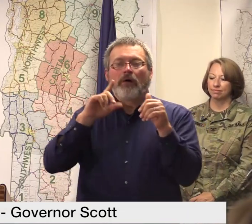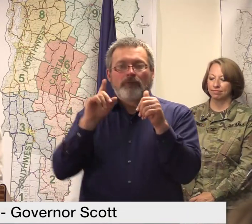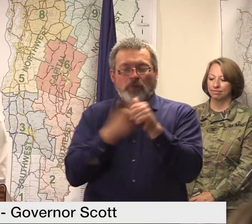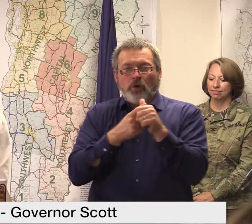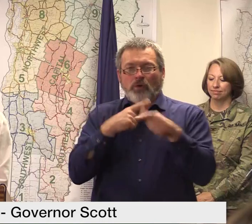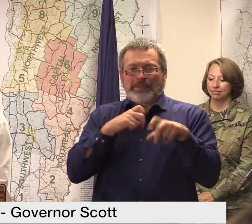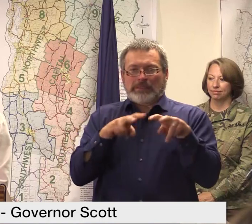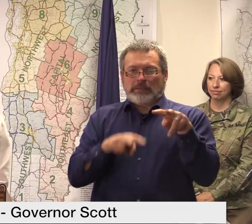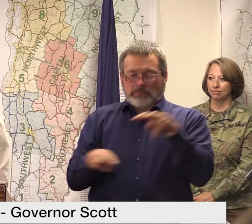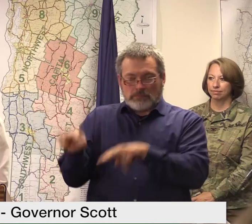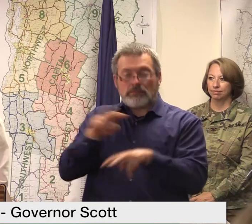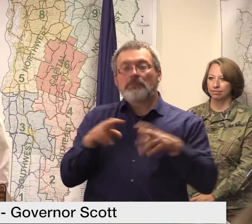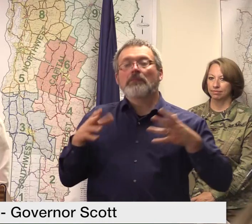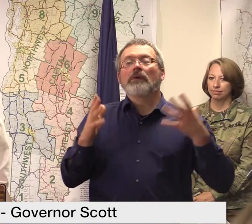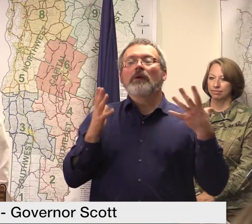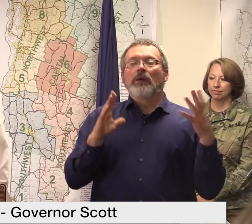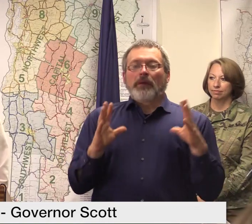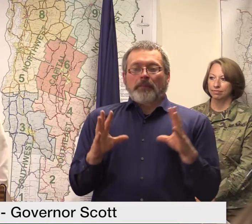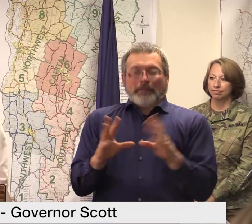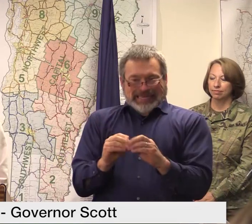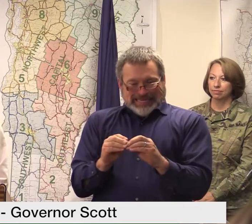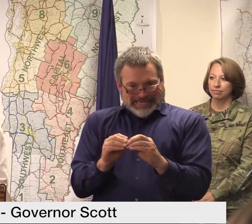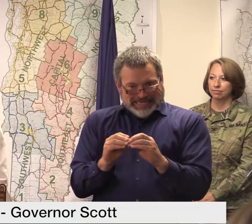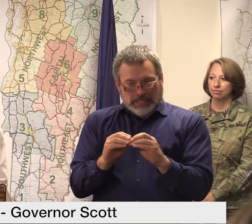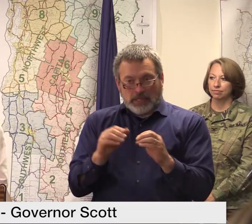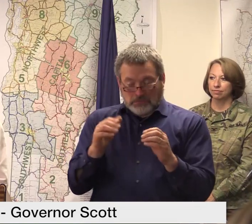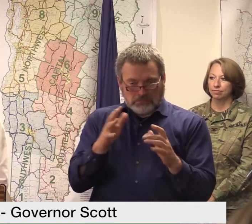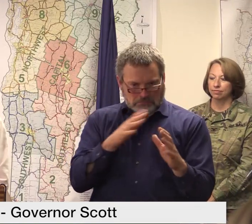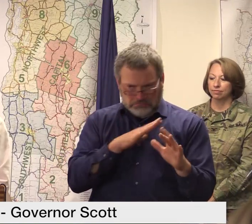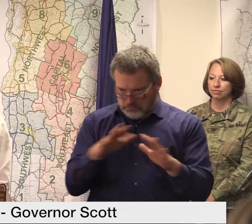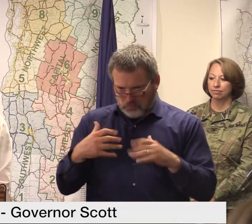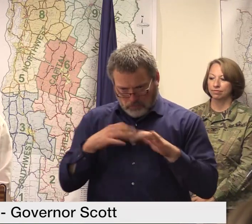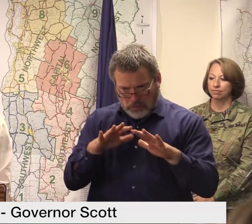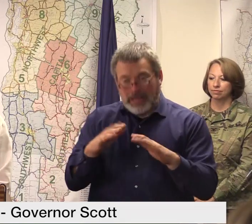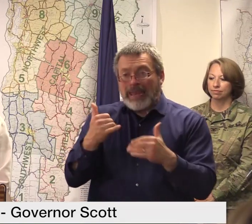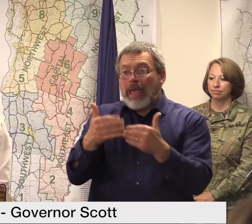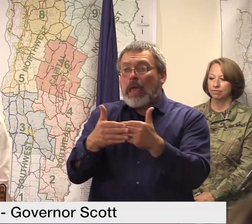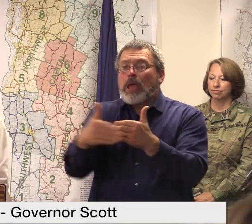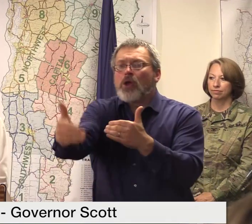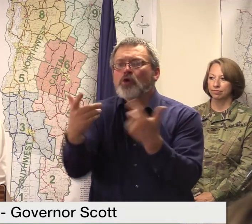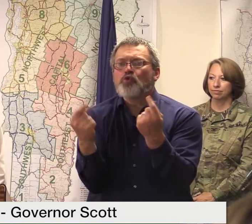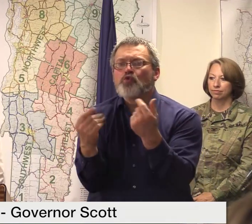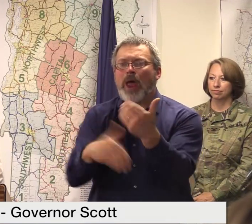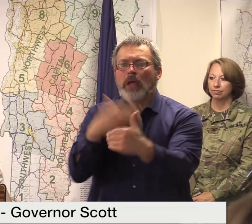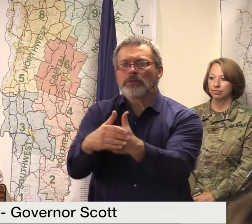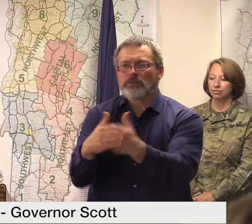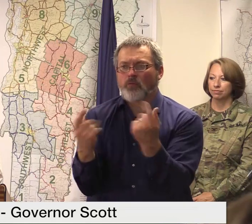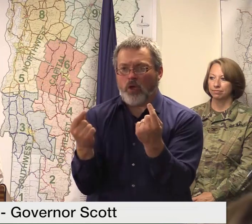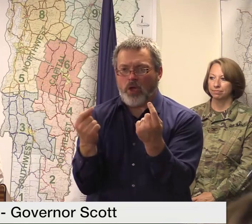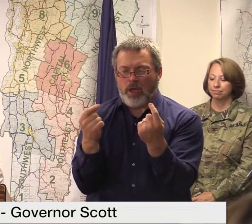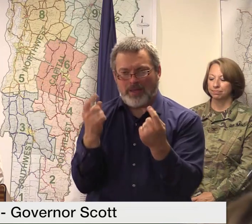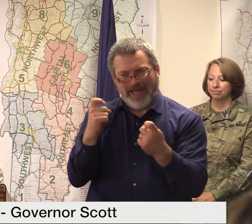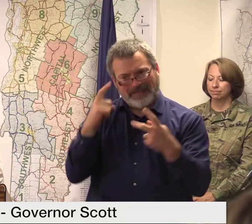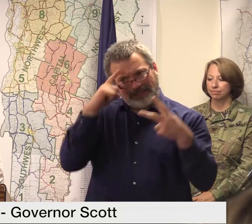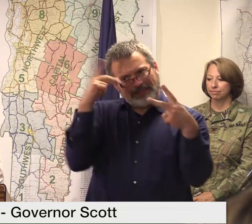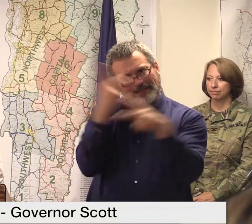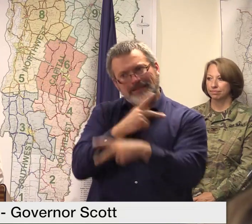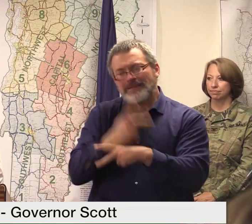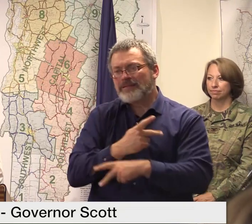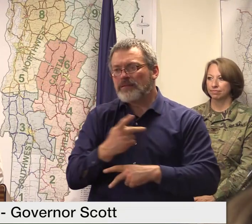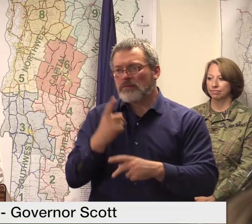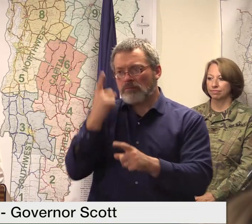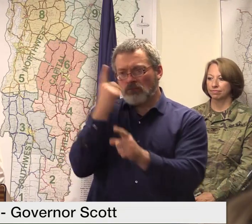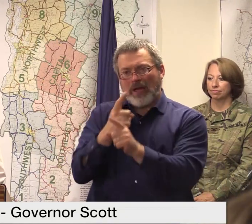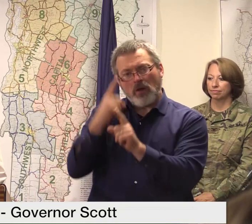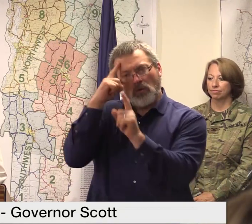to determine what we do next and make sure that we're doing it for the right reasons but that's why it's so important to